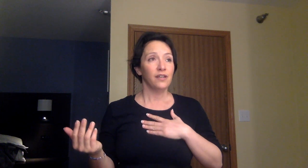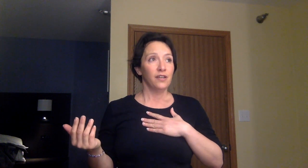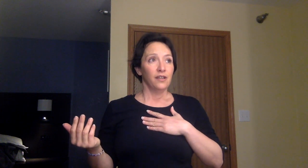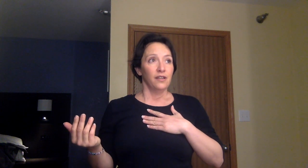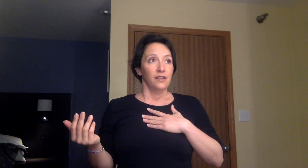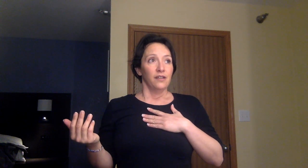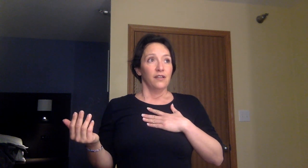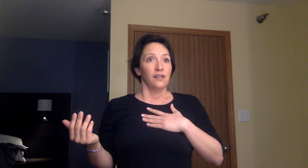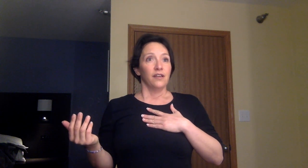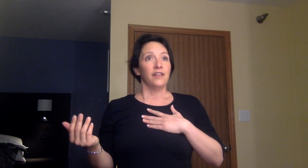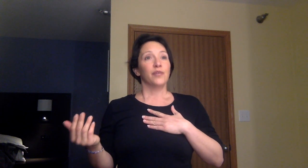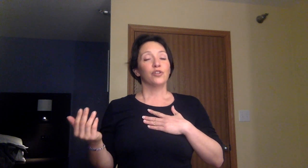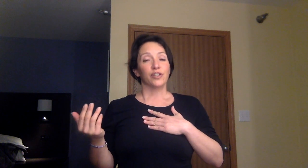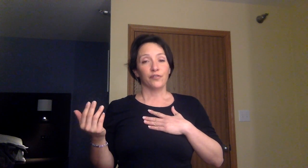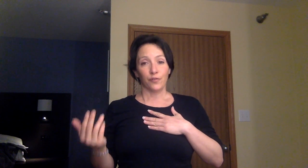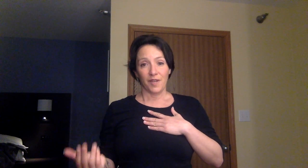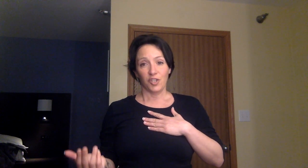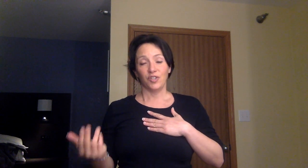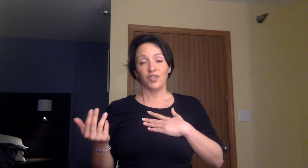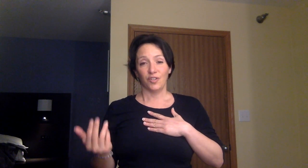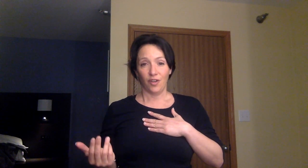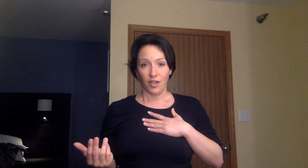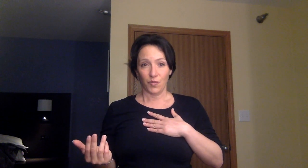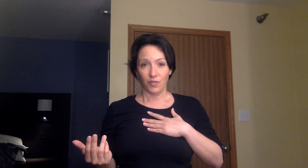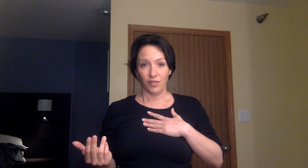and they were looking for patients still in the hospital.